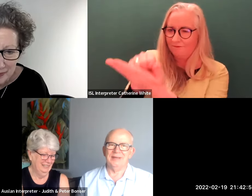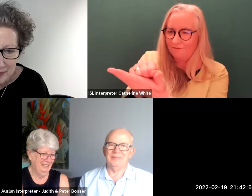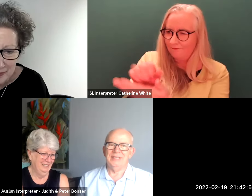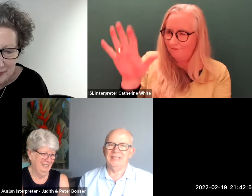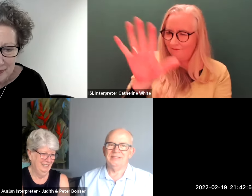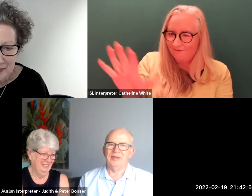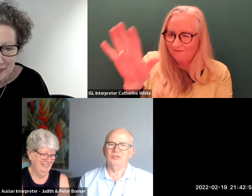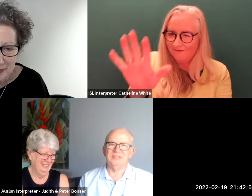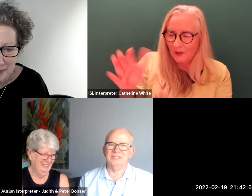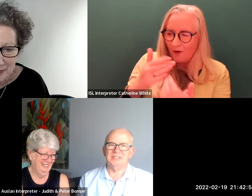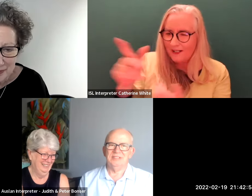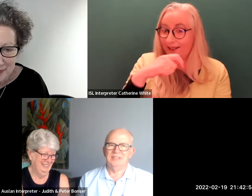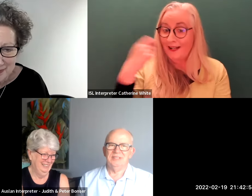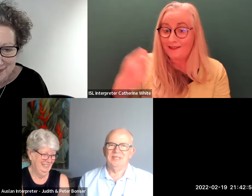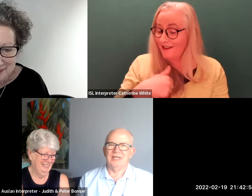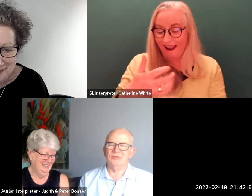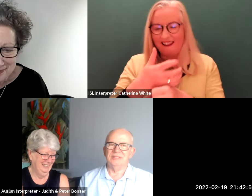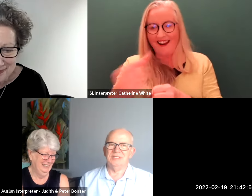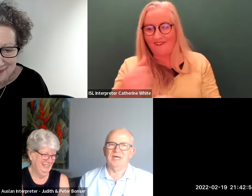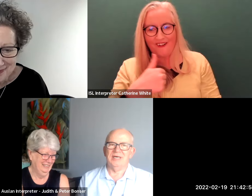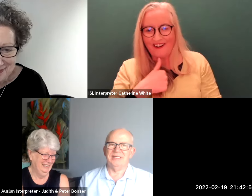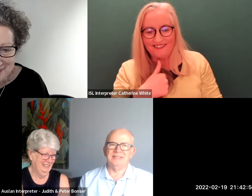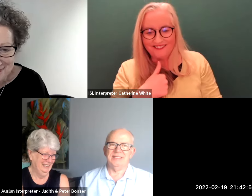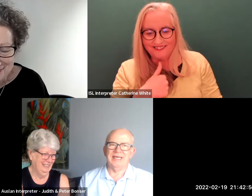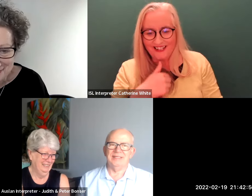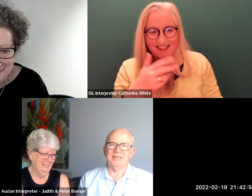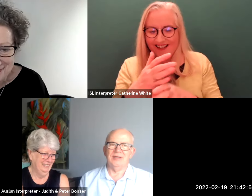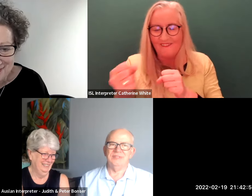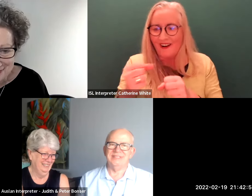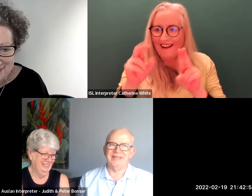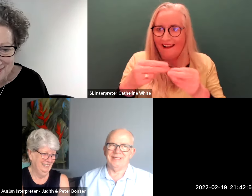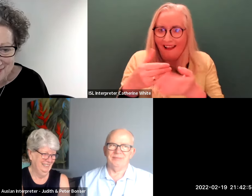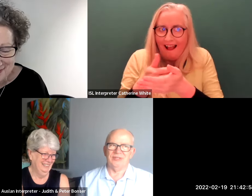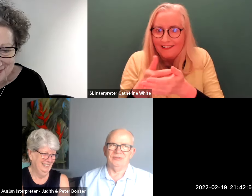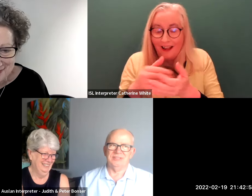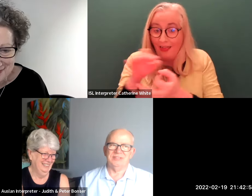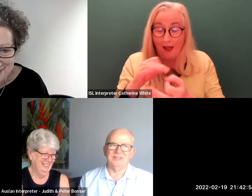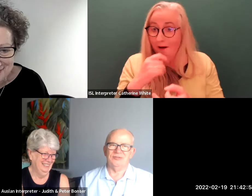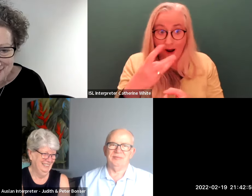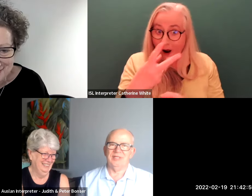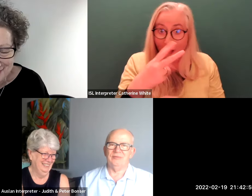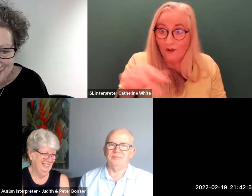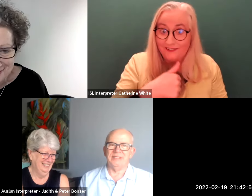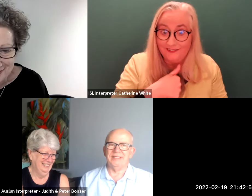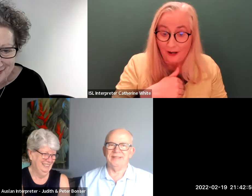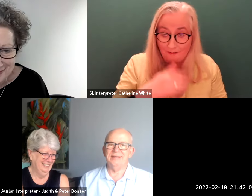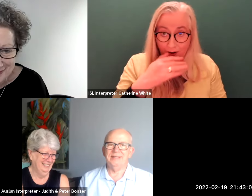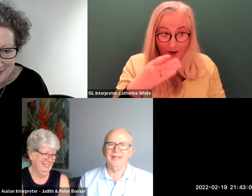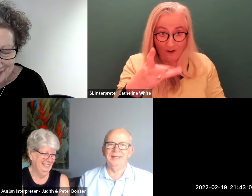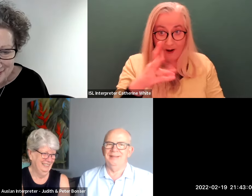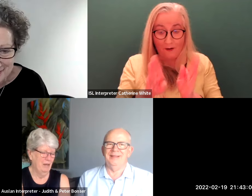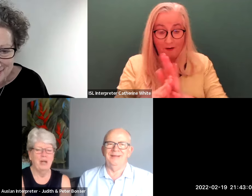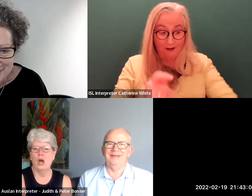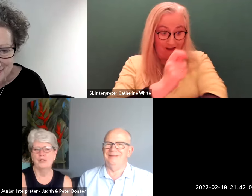um so i couldn't i couldn't hide it and i wouldn't dare because the trouble i would be in